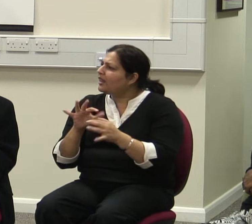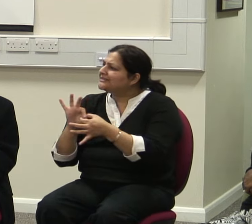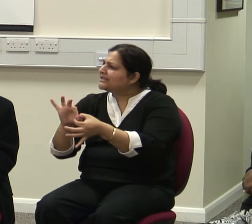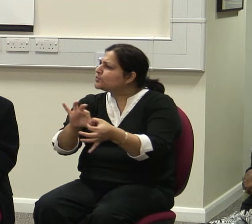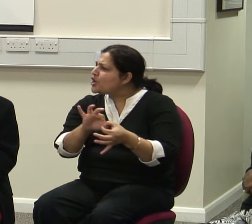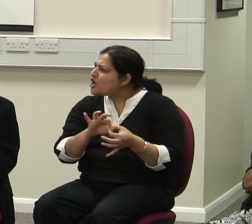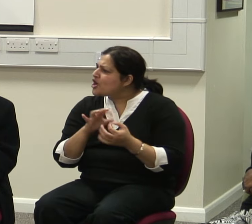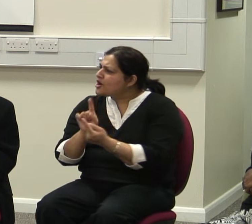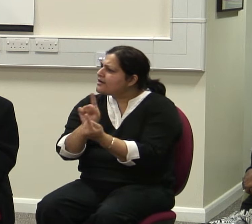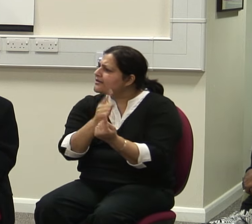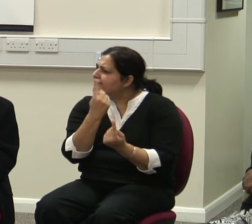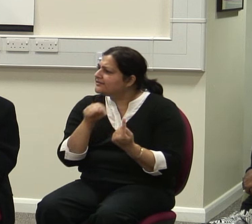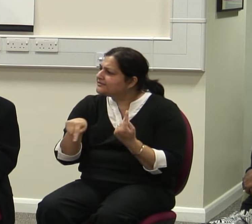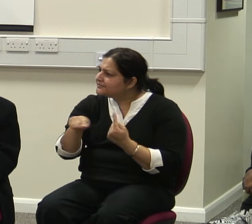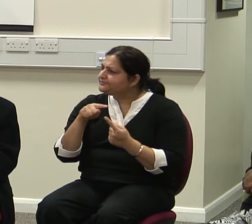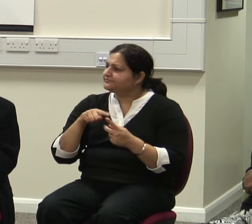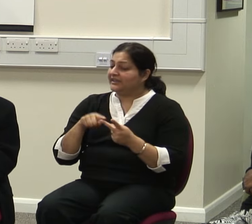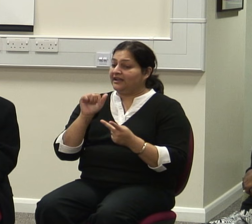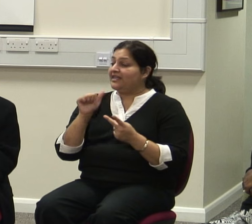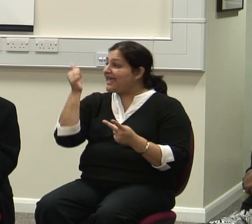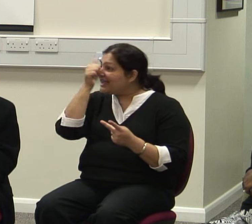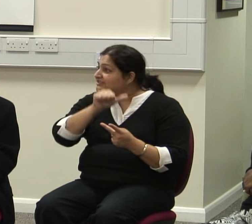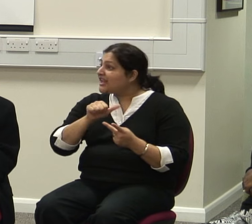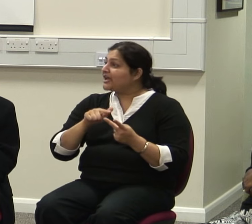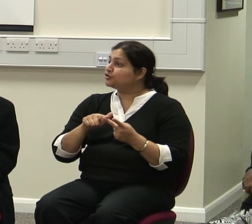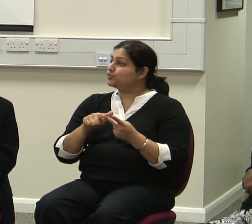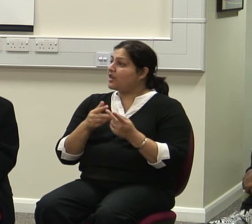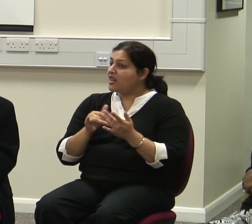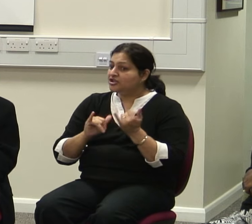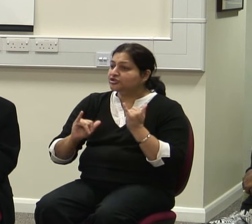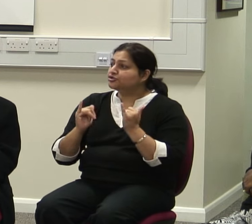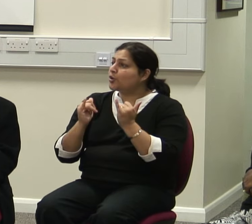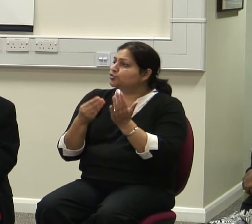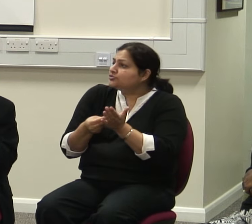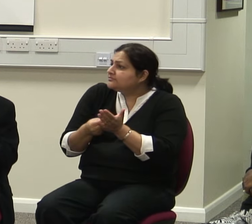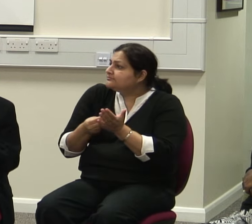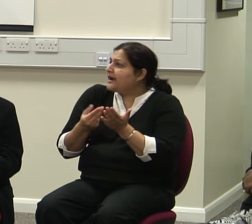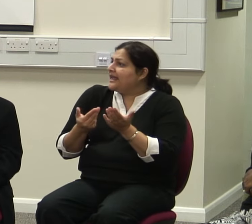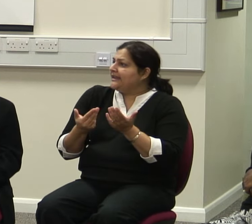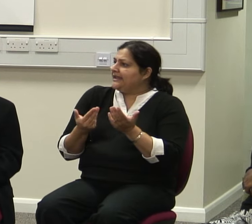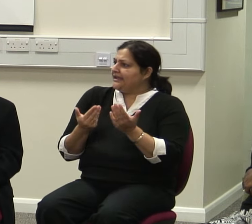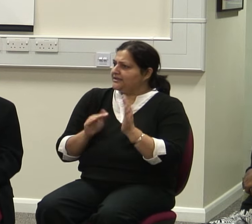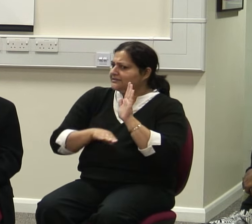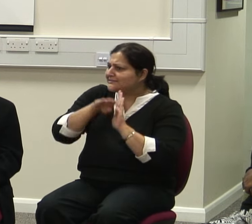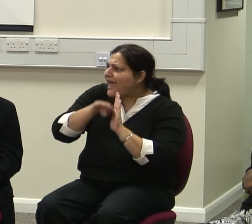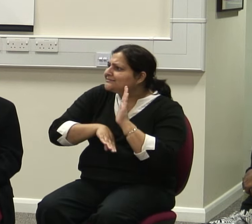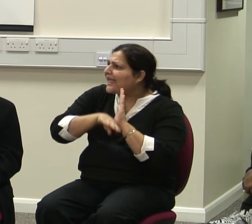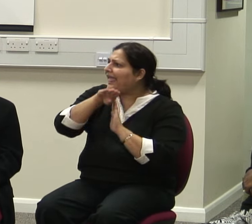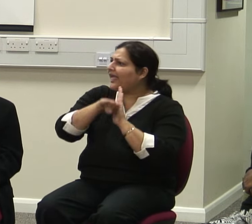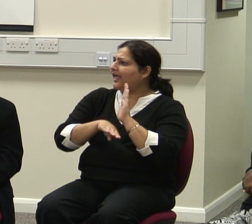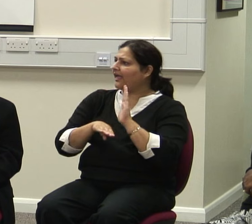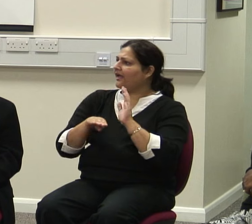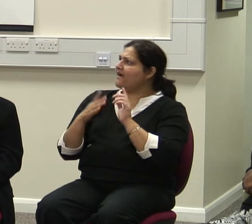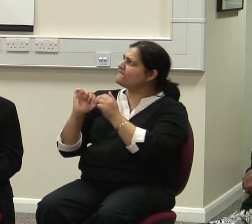person's intellectual and other assets and liabilities, money, social standing, who they are, what kind of people they are surrounded